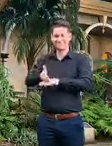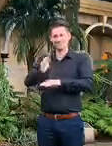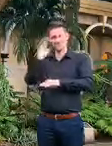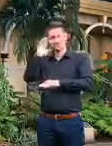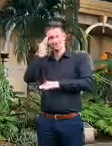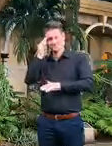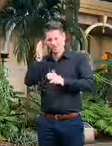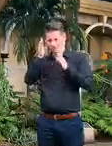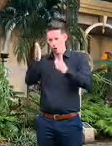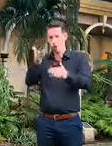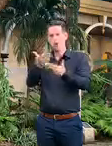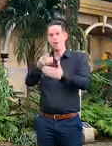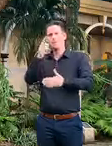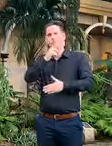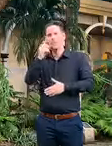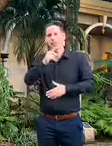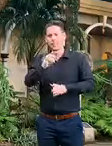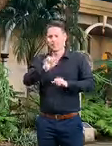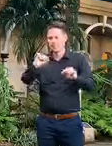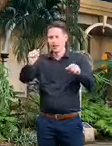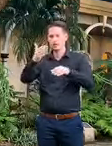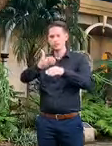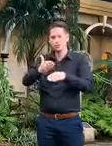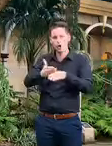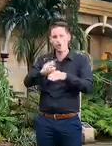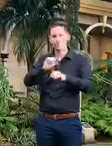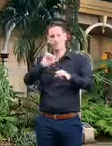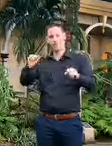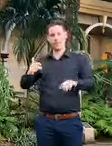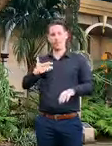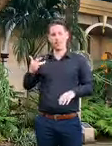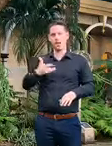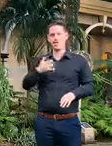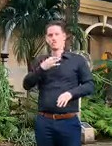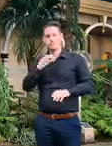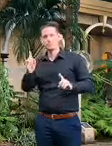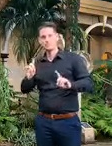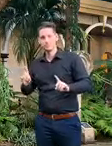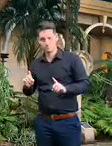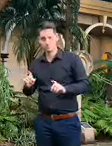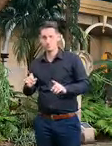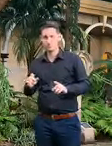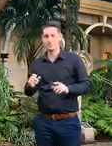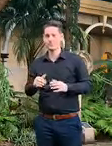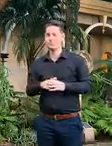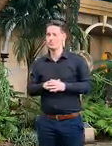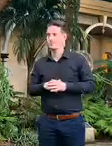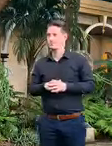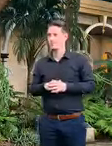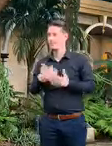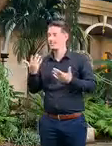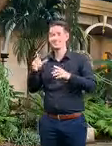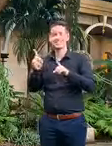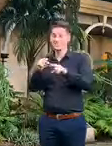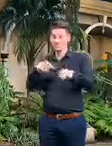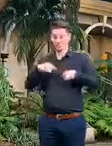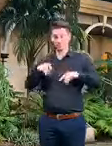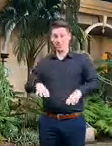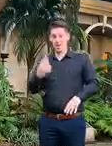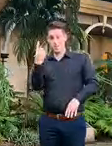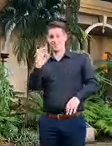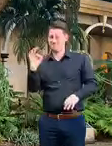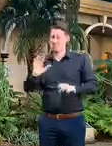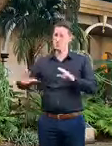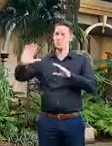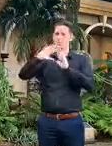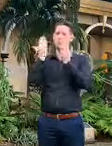on people and focused on their jobs and their livelihoods and it's it's happening internationally it's not just unique